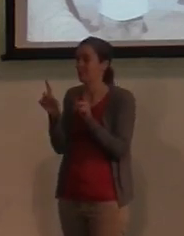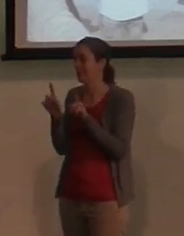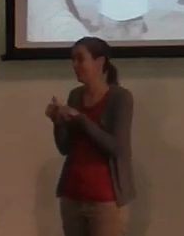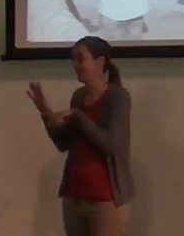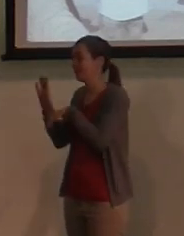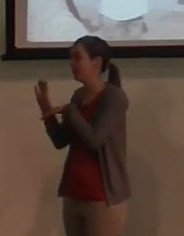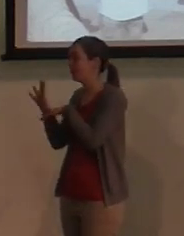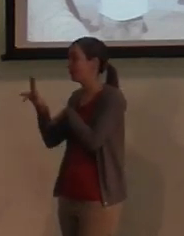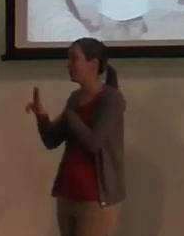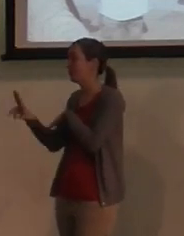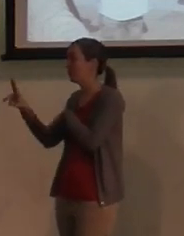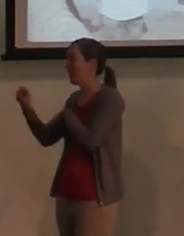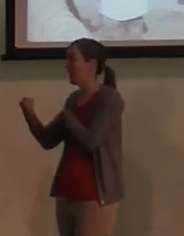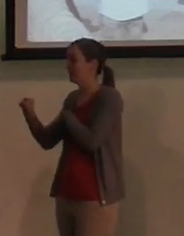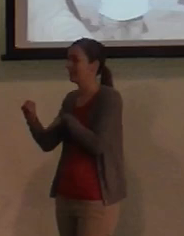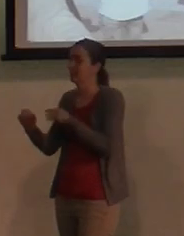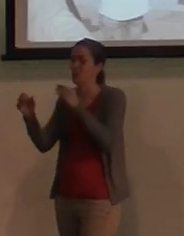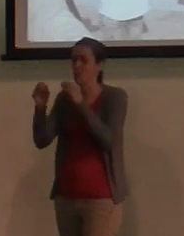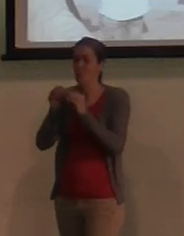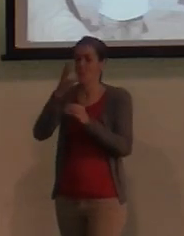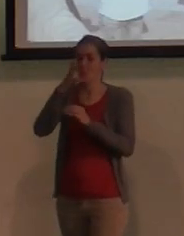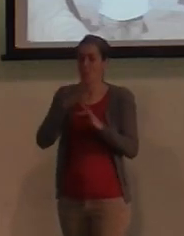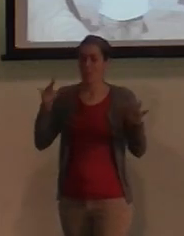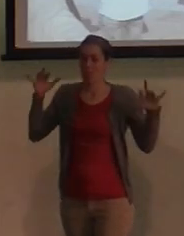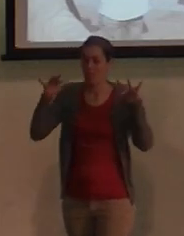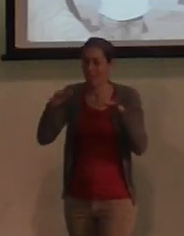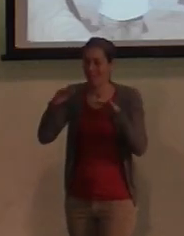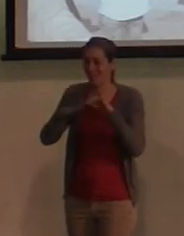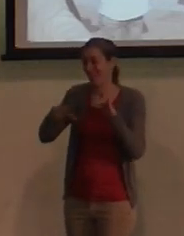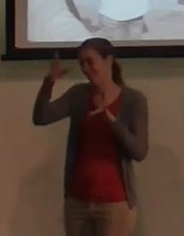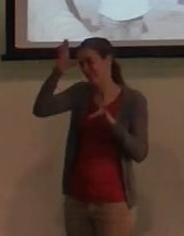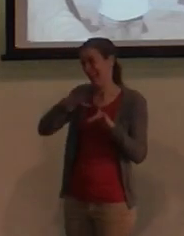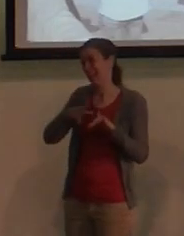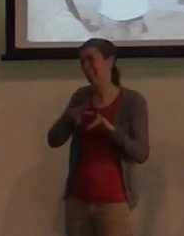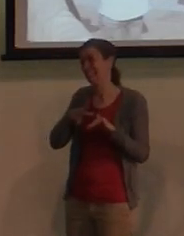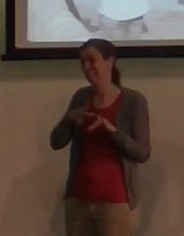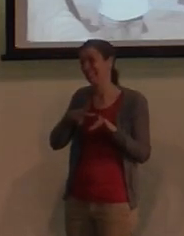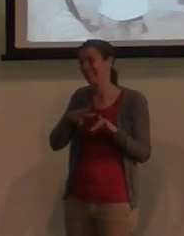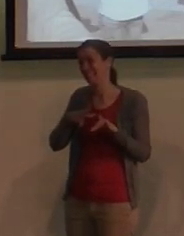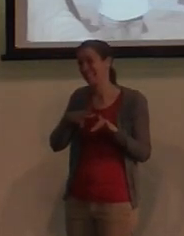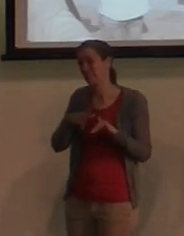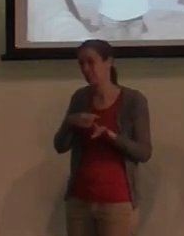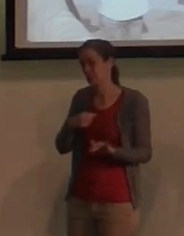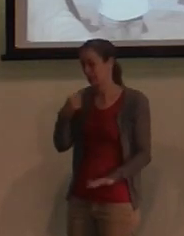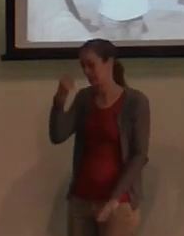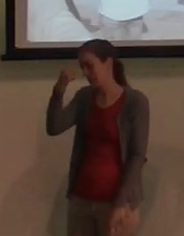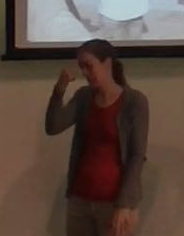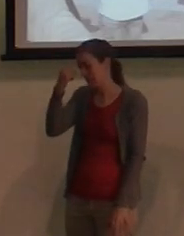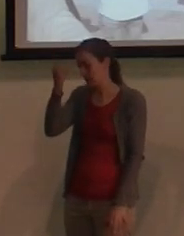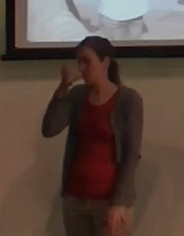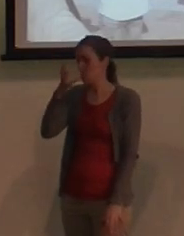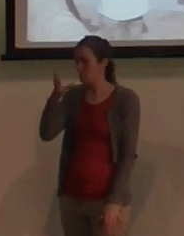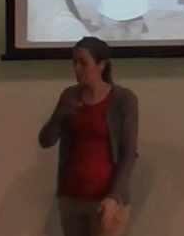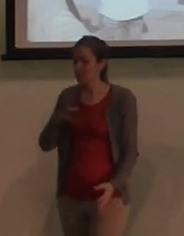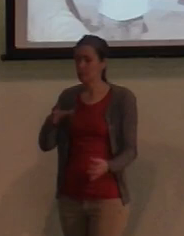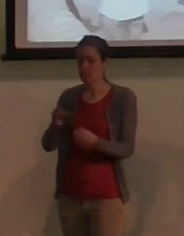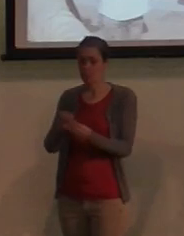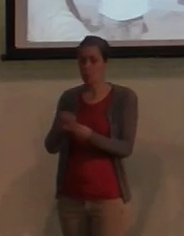States. There were way more women there than there were men. And I think just women are more spiritual